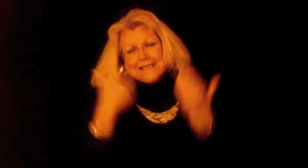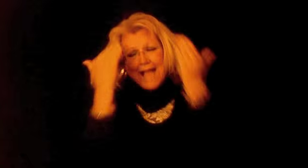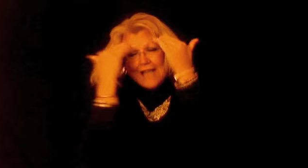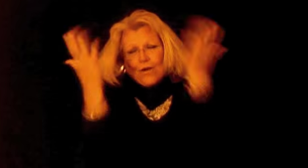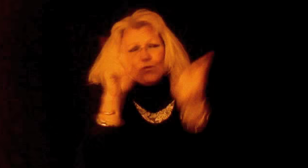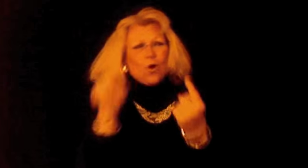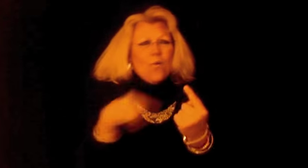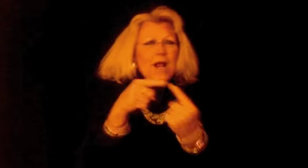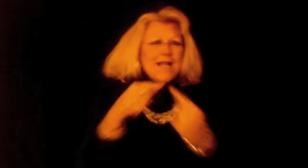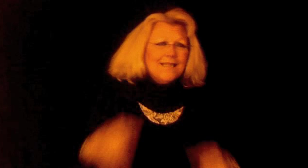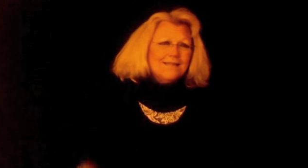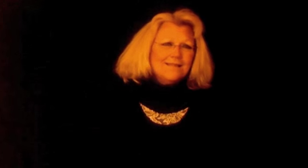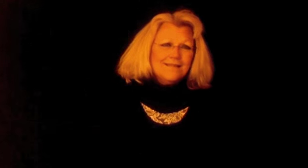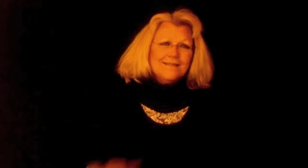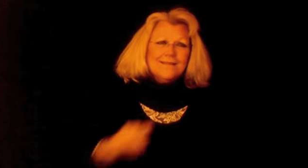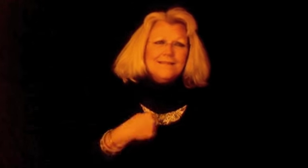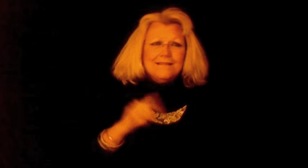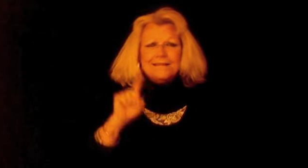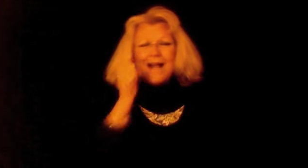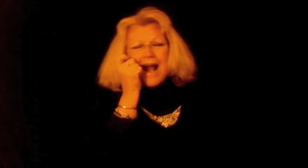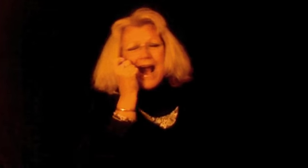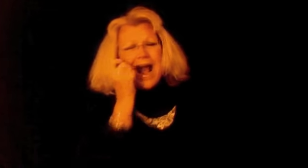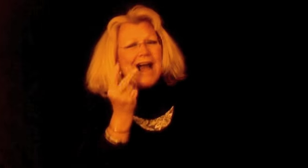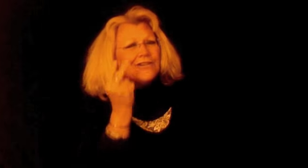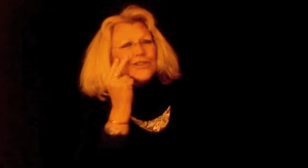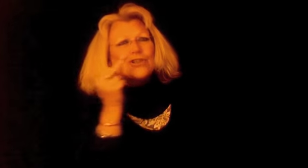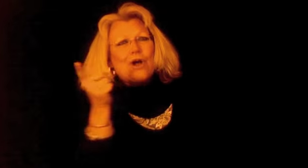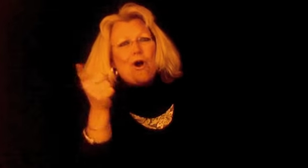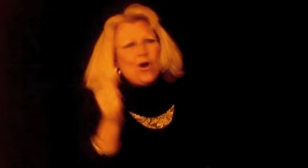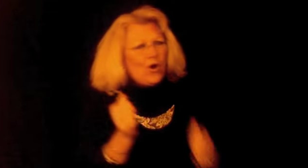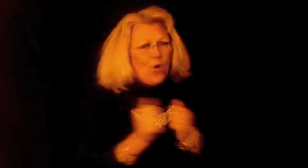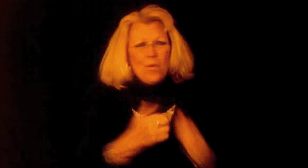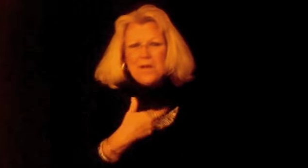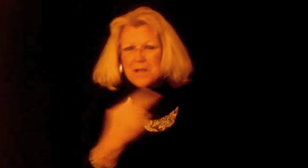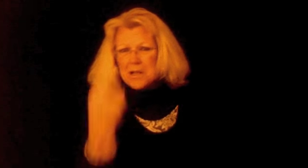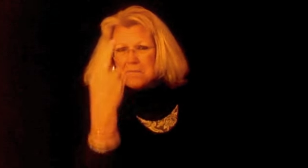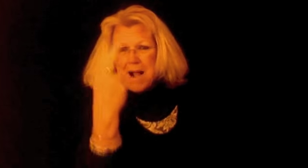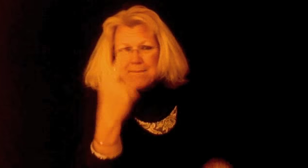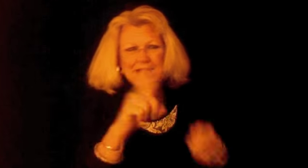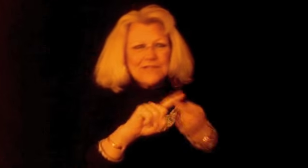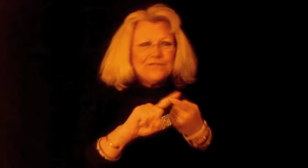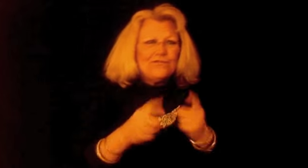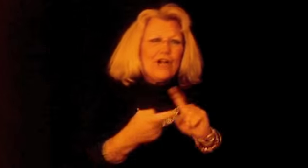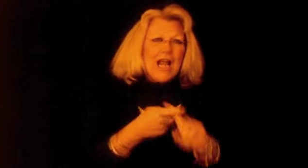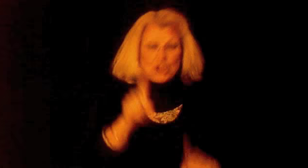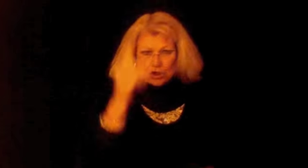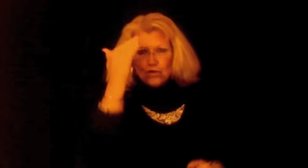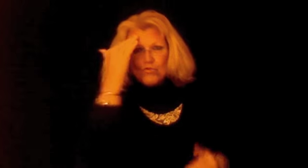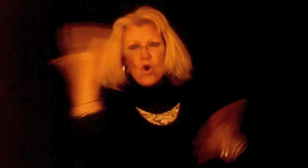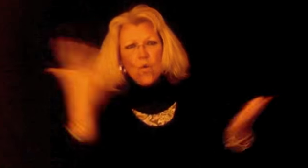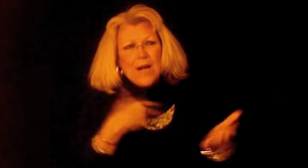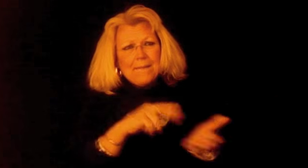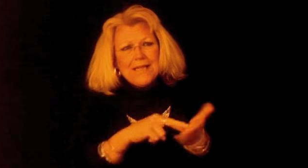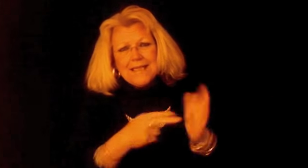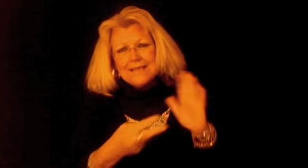I don't know when I just saw her With my best friend Do you know what I mean?